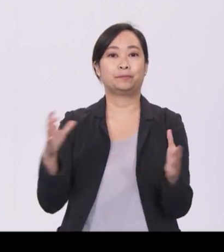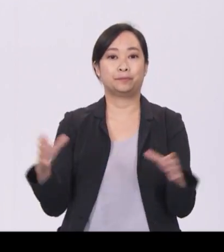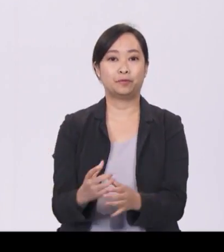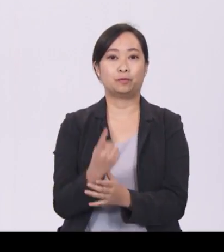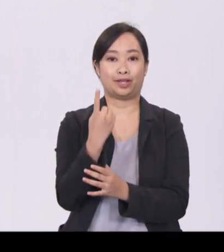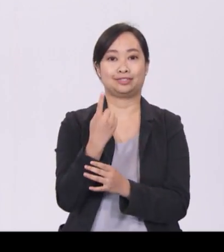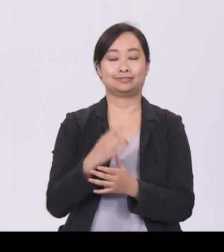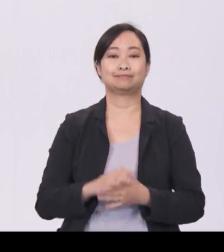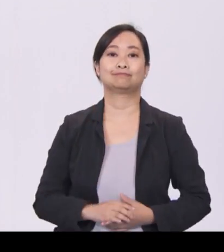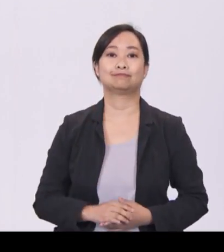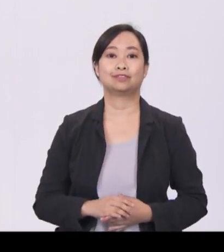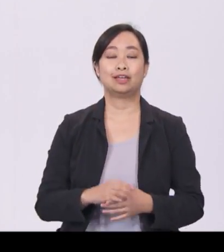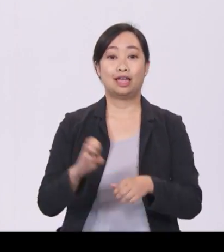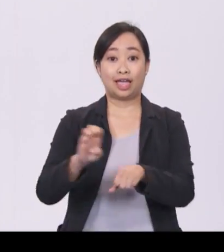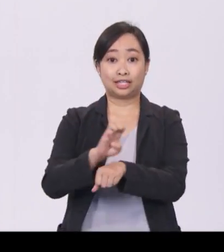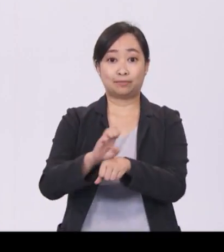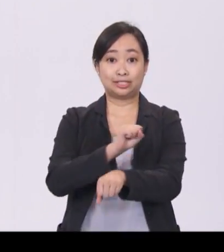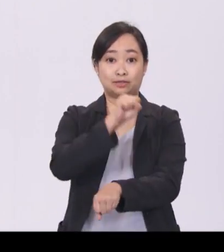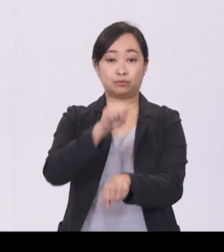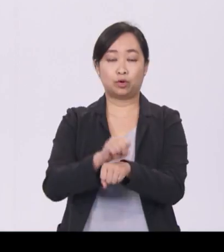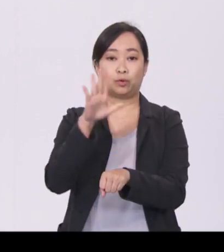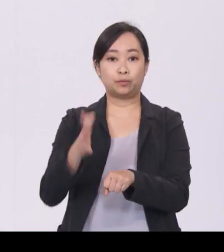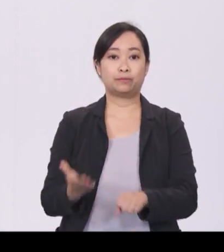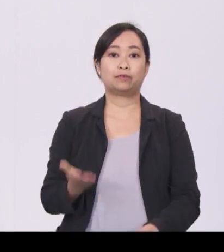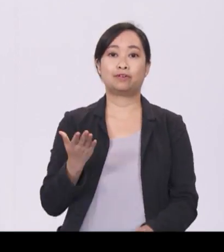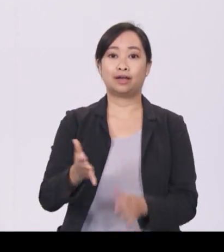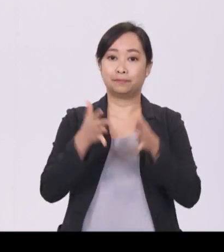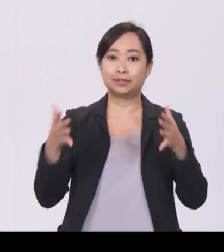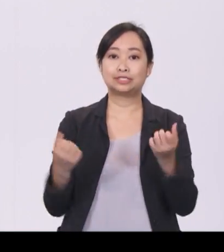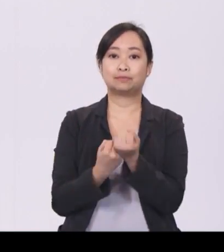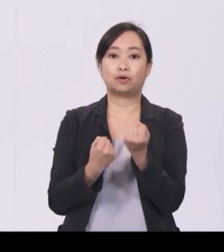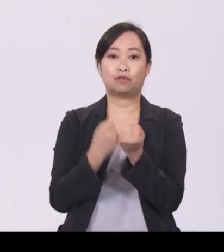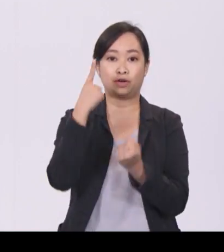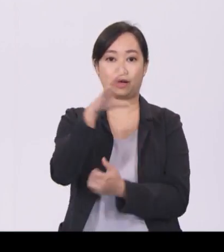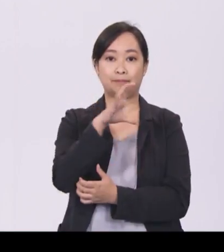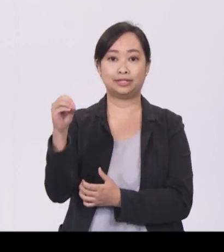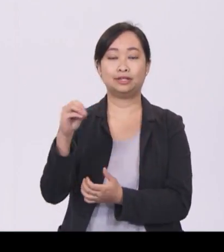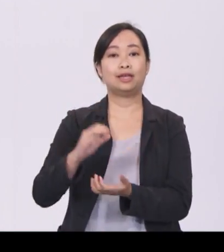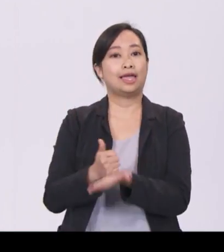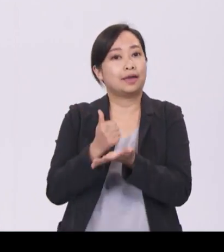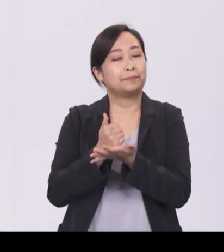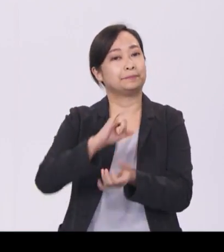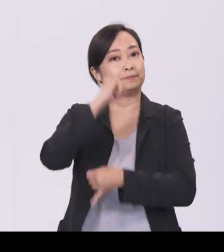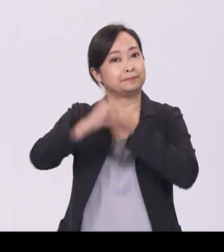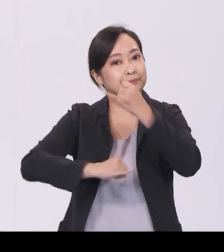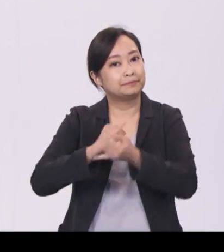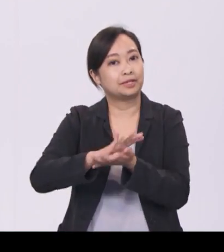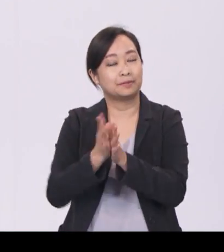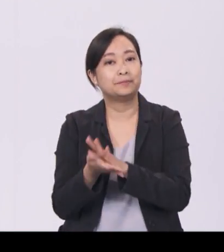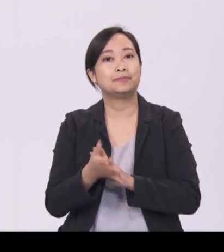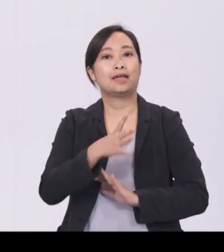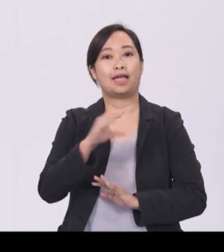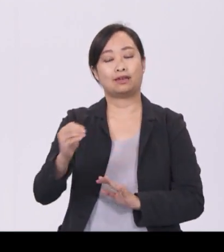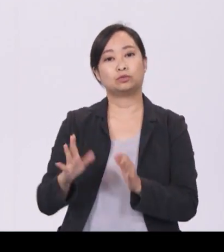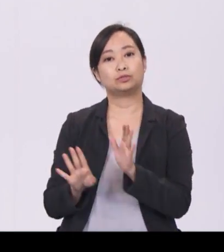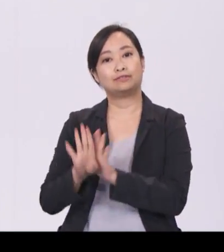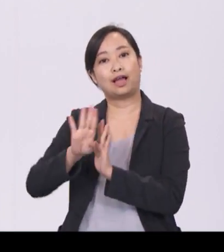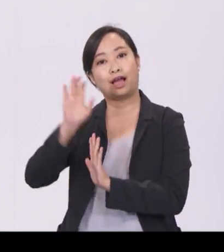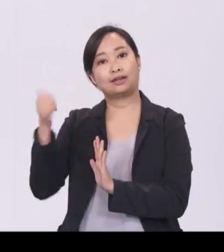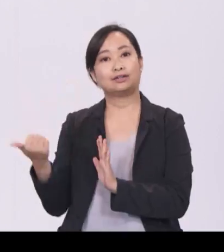will provide integrated support to companies for internationalisation as well as the development of other capabilities, so as to